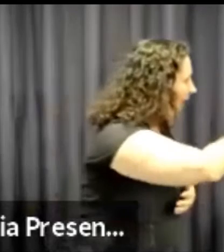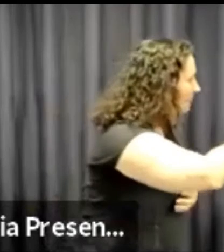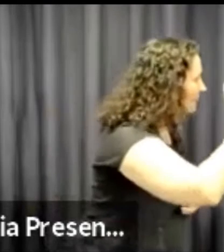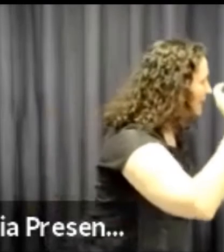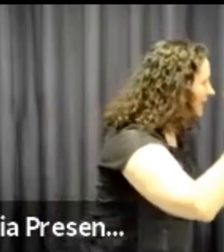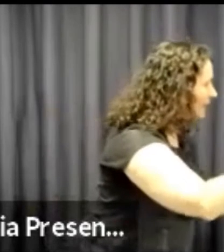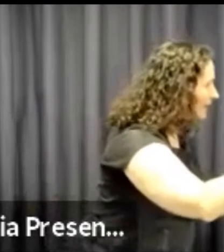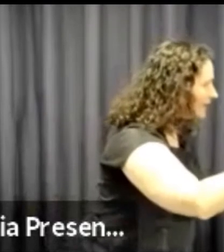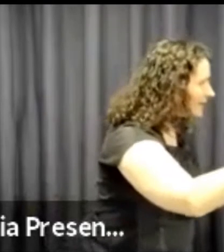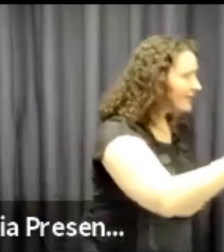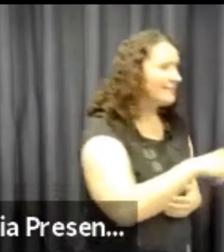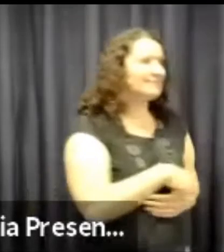to acknowledge Cathy.